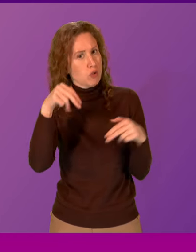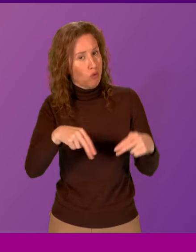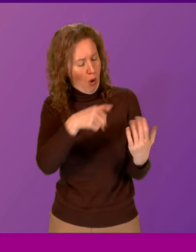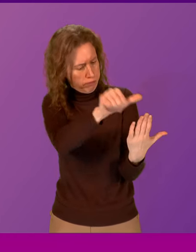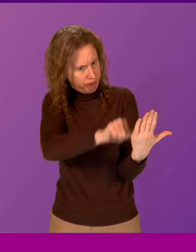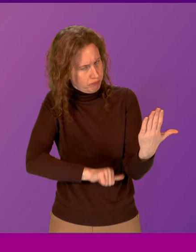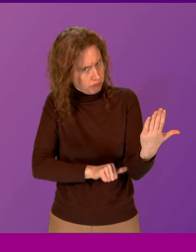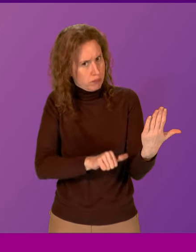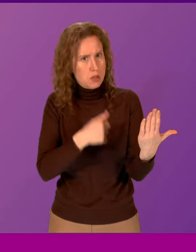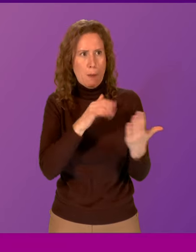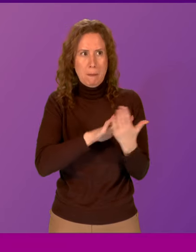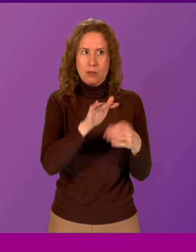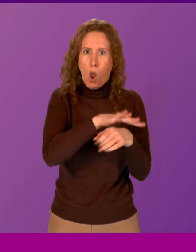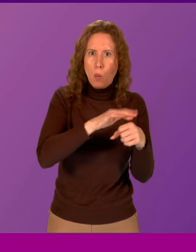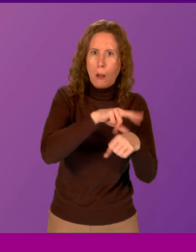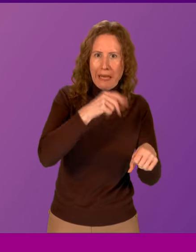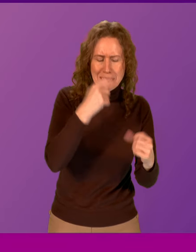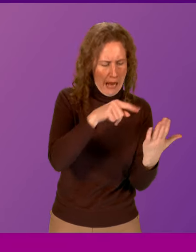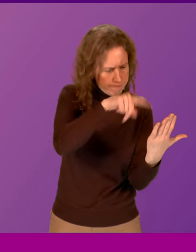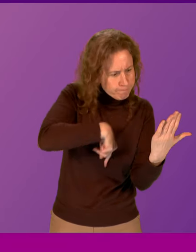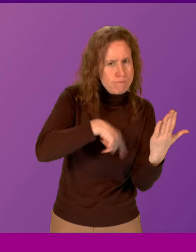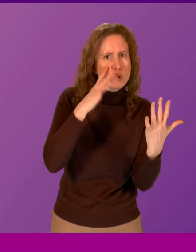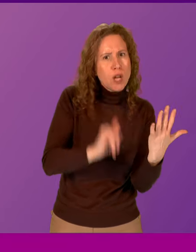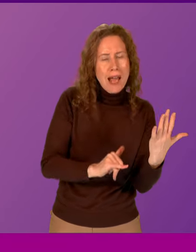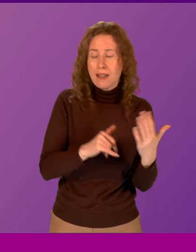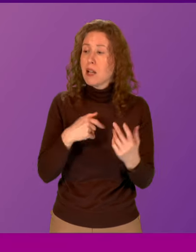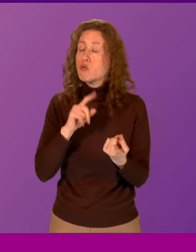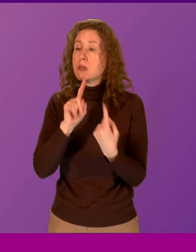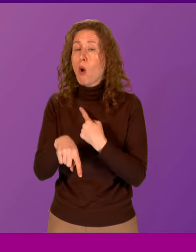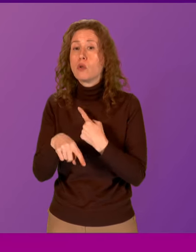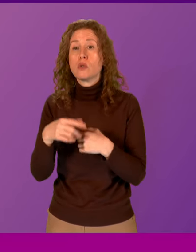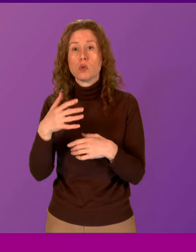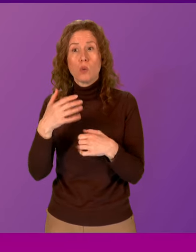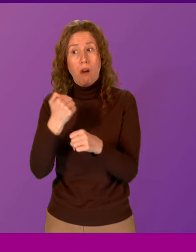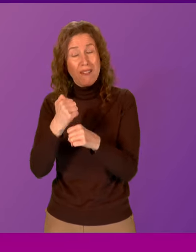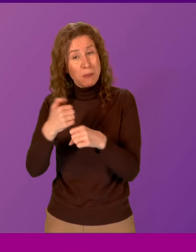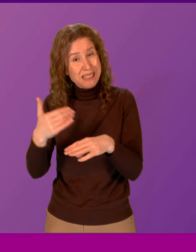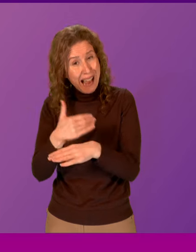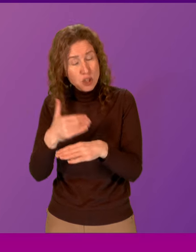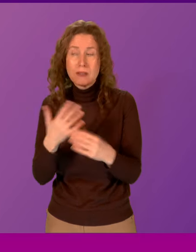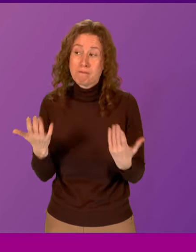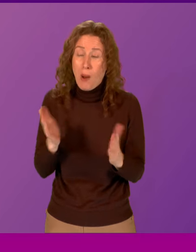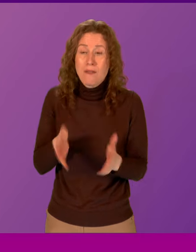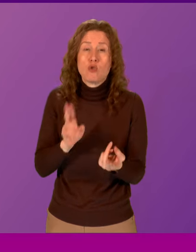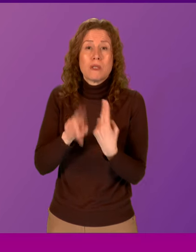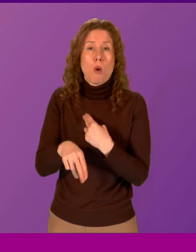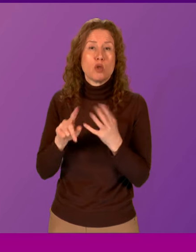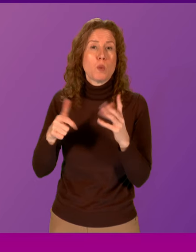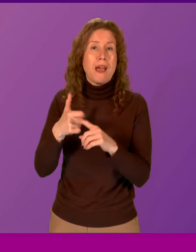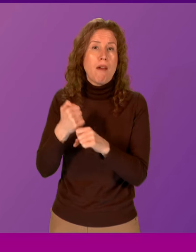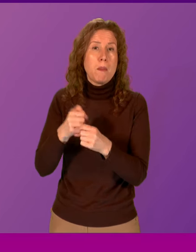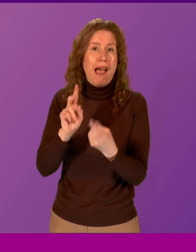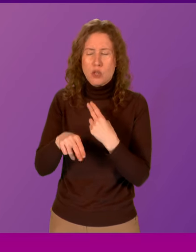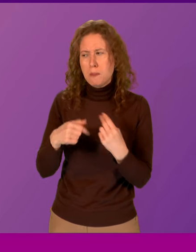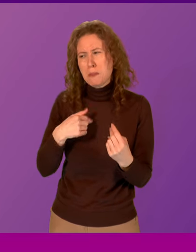When it comes to having to respond to the UK government's actions, and that's what we're having to do in this case, wouldn't it be far better